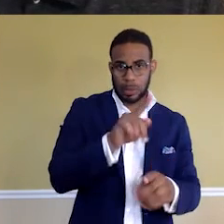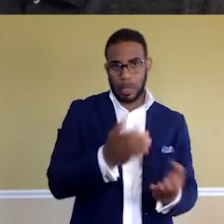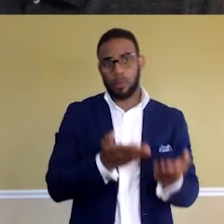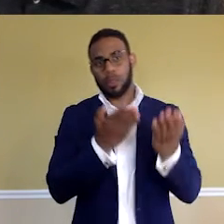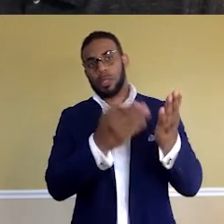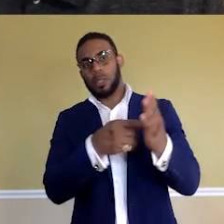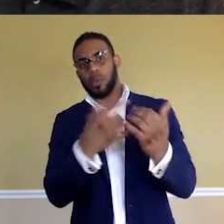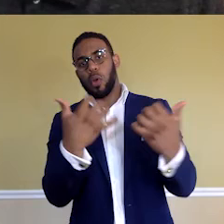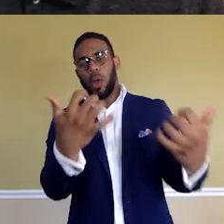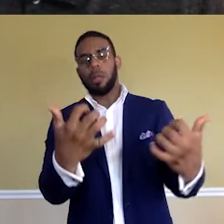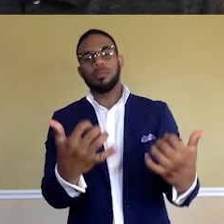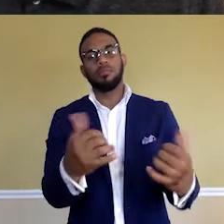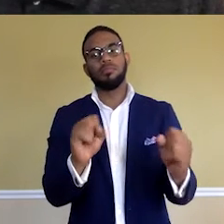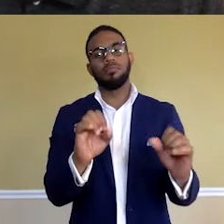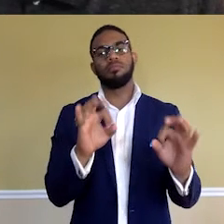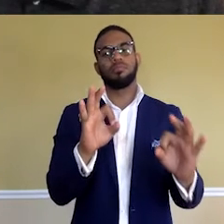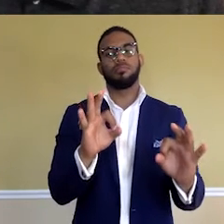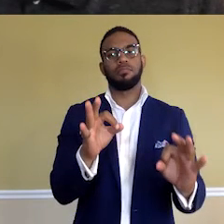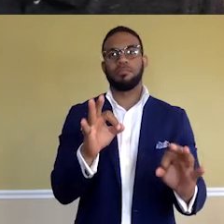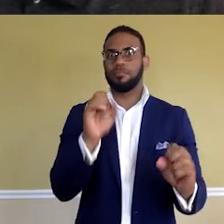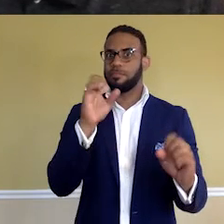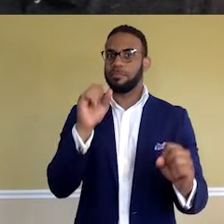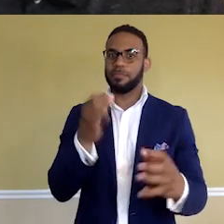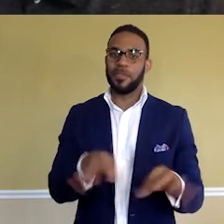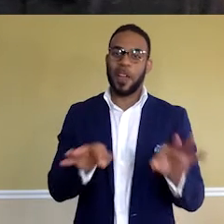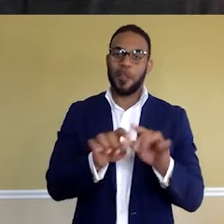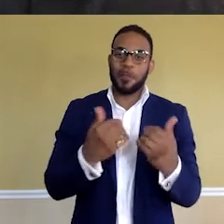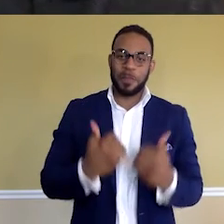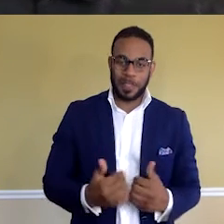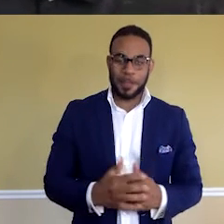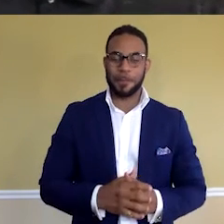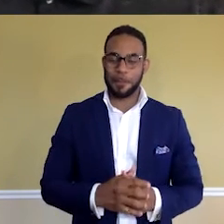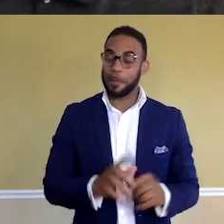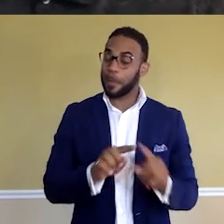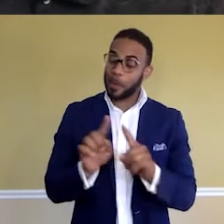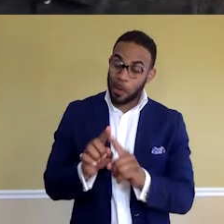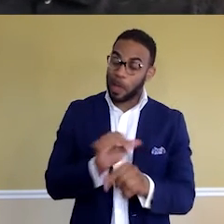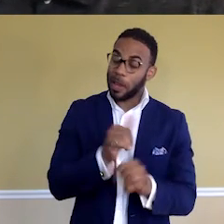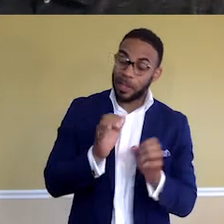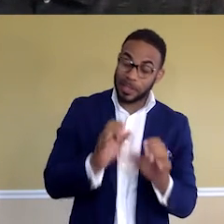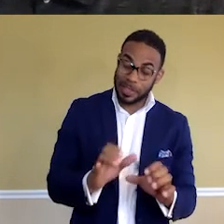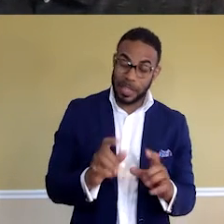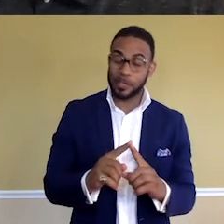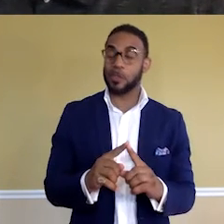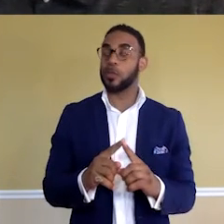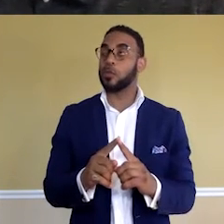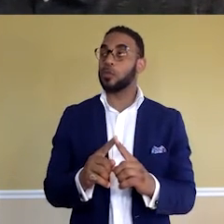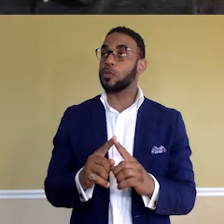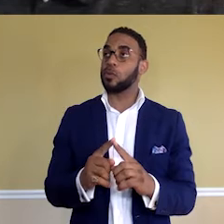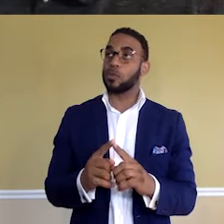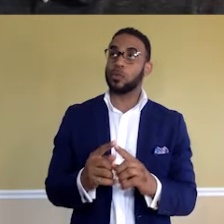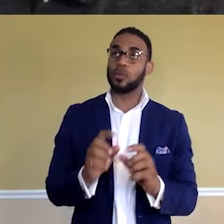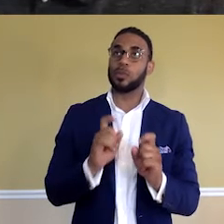an audience would just be incredibly valuable. And also another chance to put a different perspective out there.